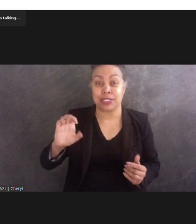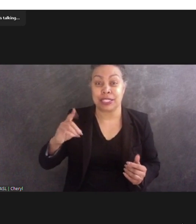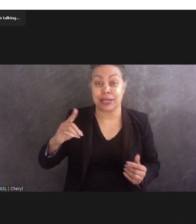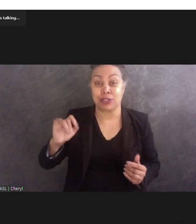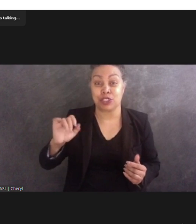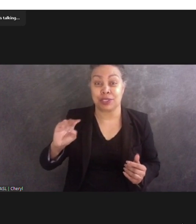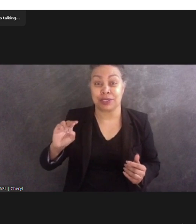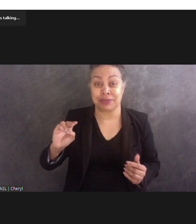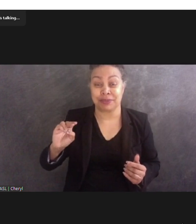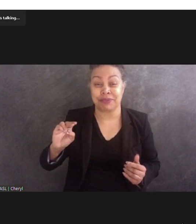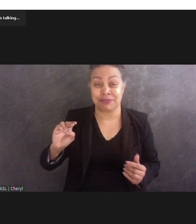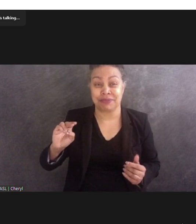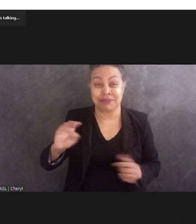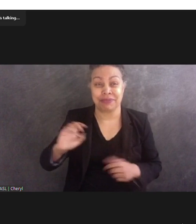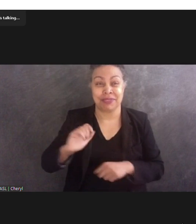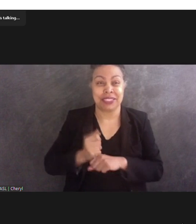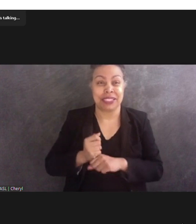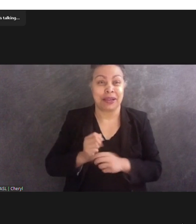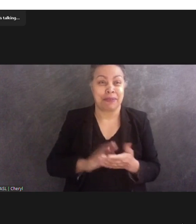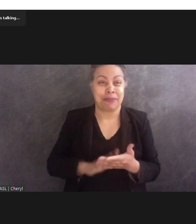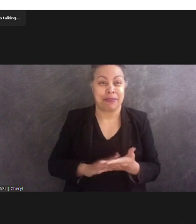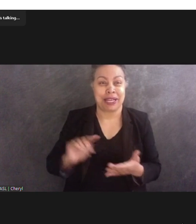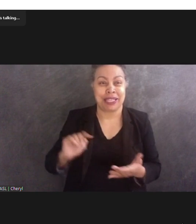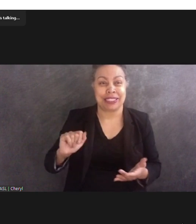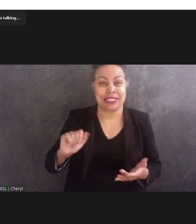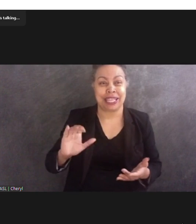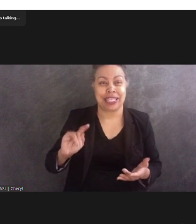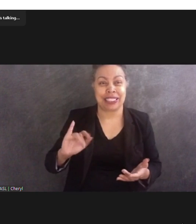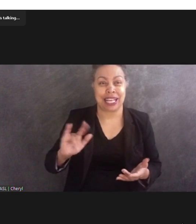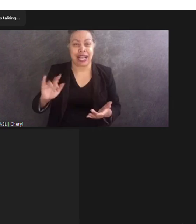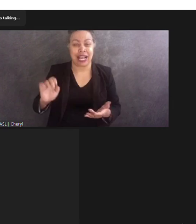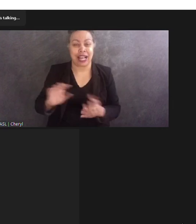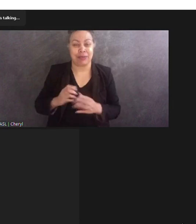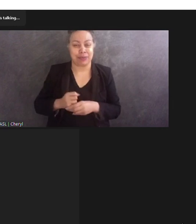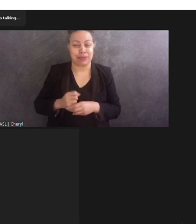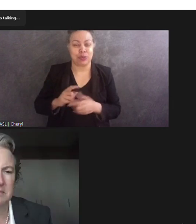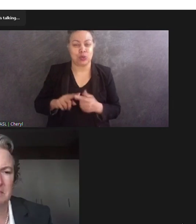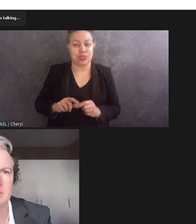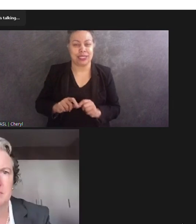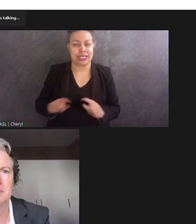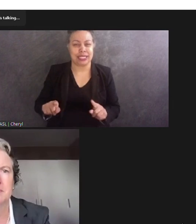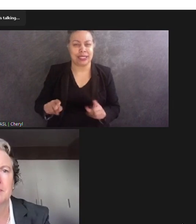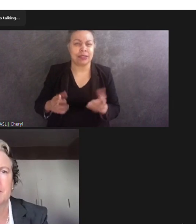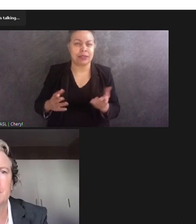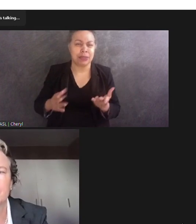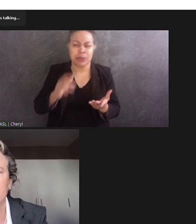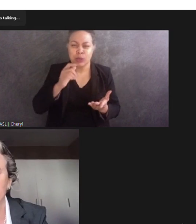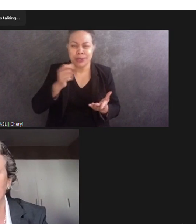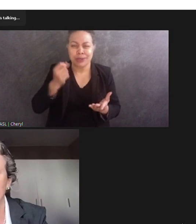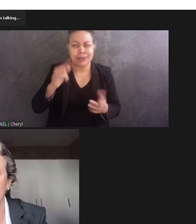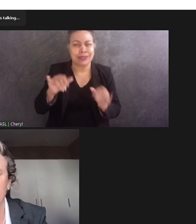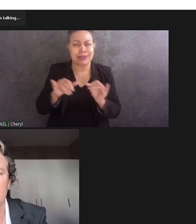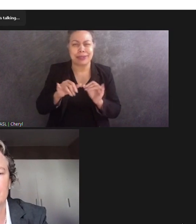replicas of some of these things. Although you wouldn't quite get the size issues without being there, but it could be fun.